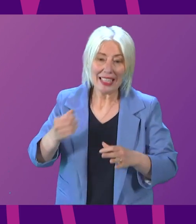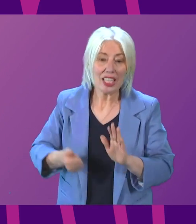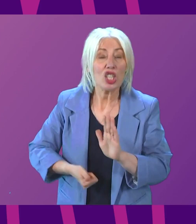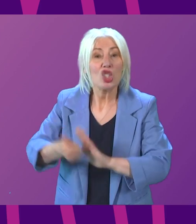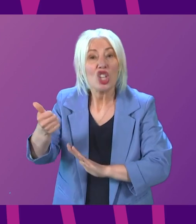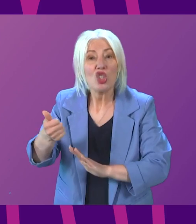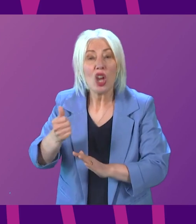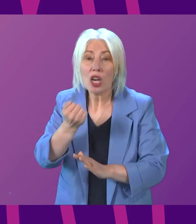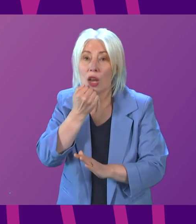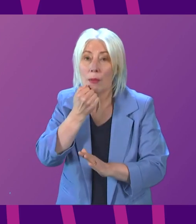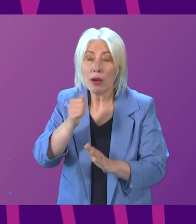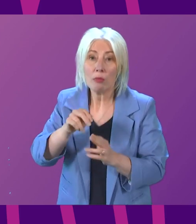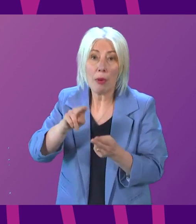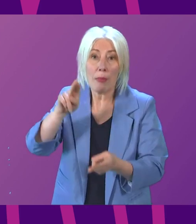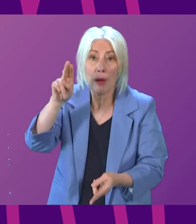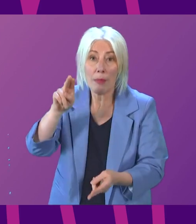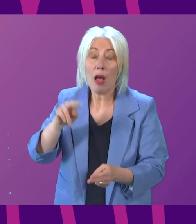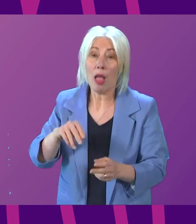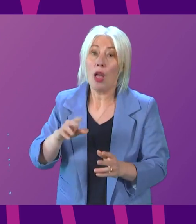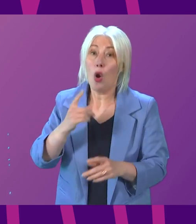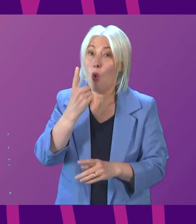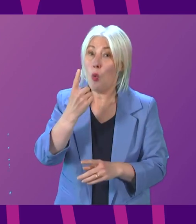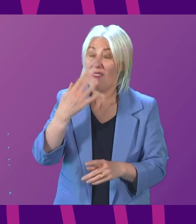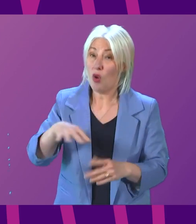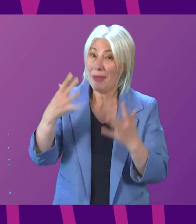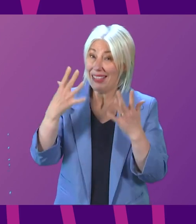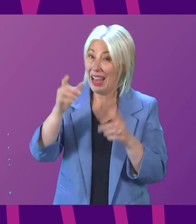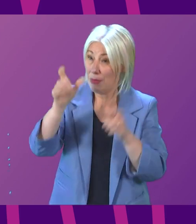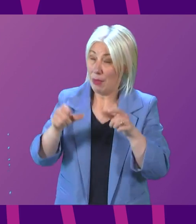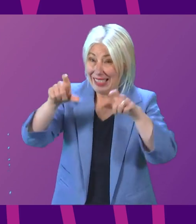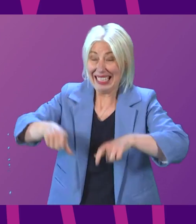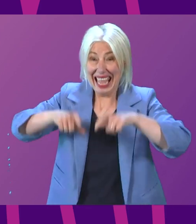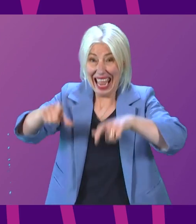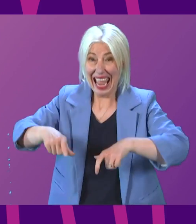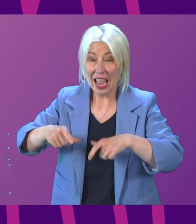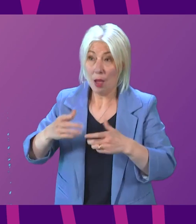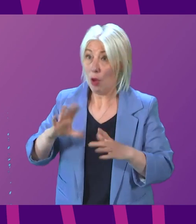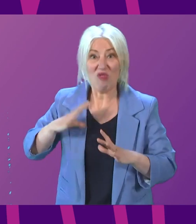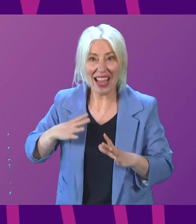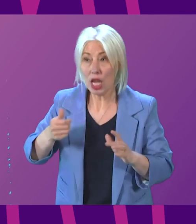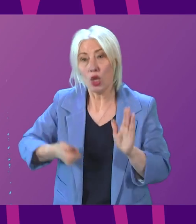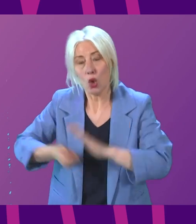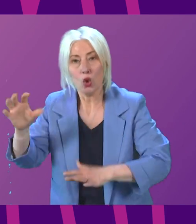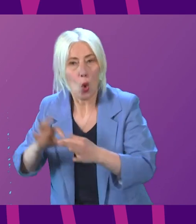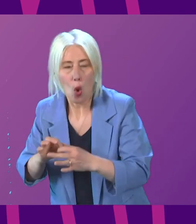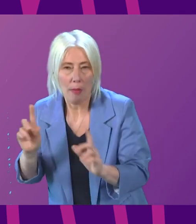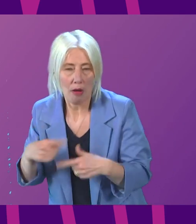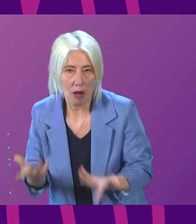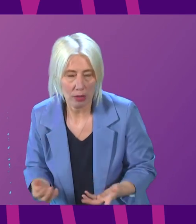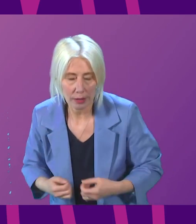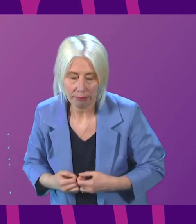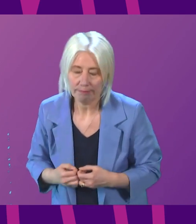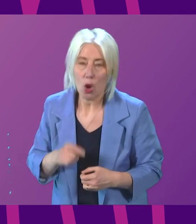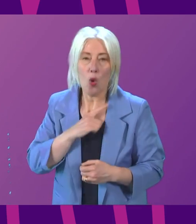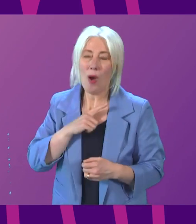soaring, with an increase of 8% in March of this year. That is one in ten beds occupied by people ready to be discharged. This is the result of